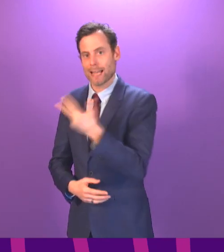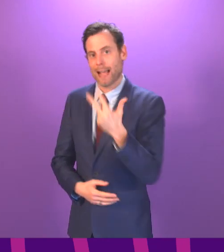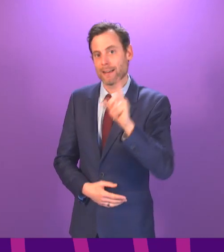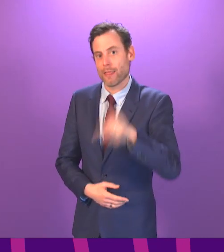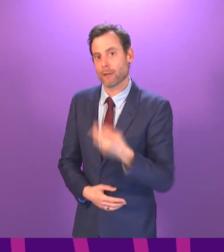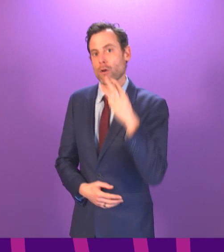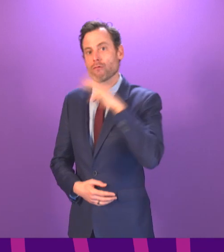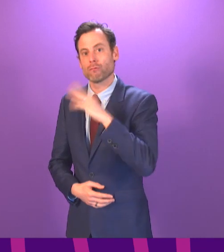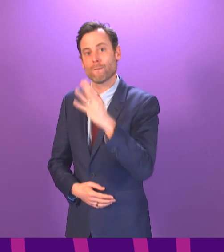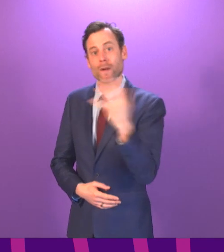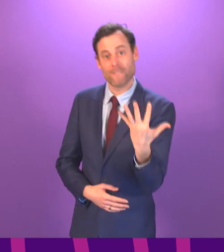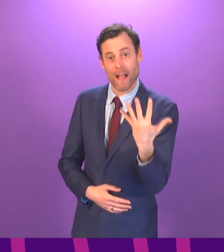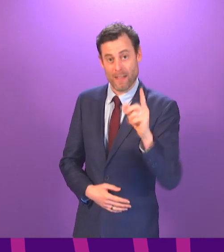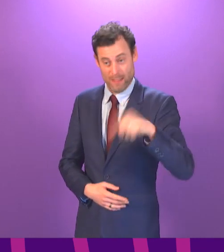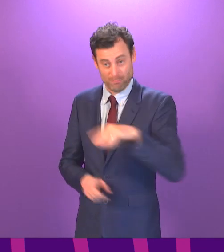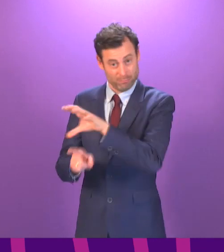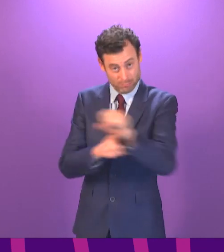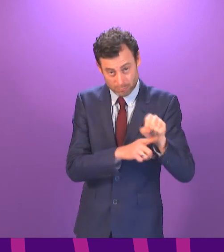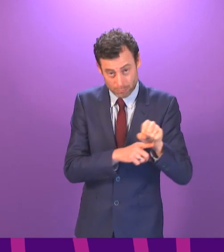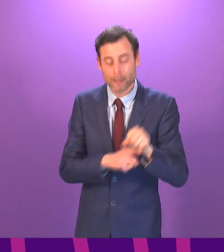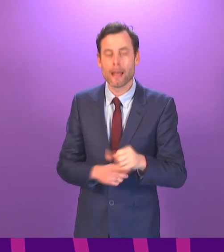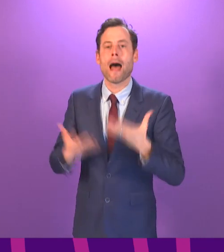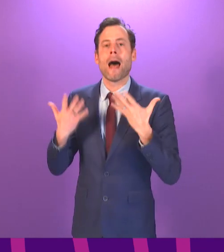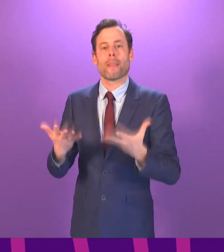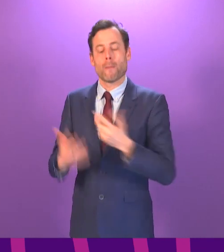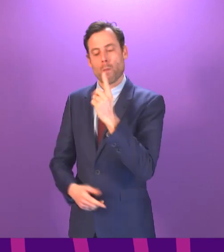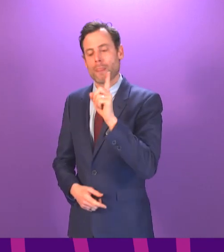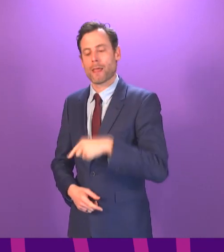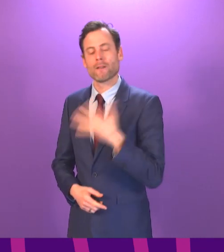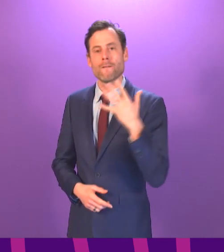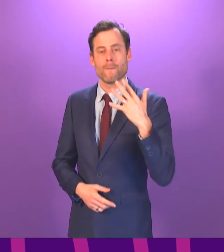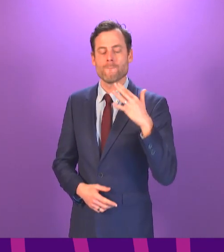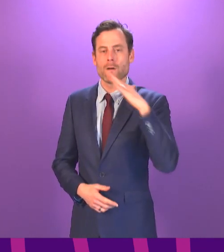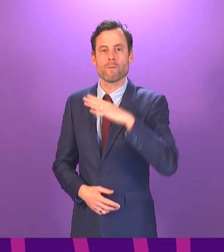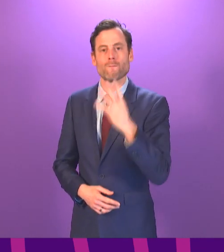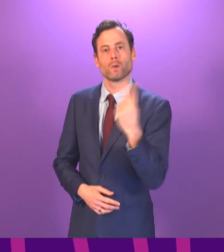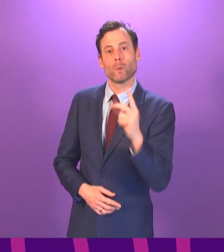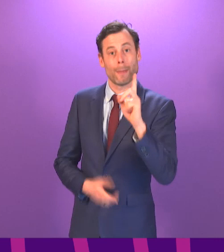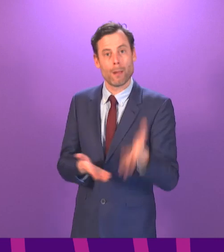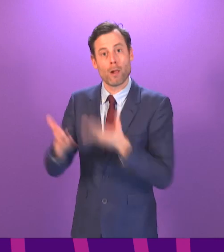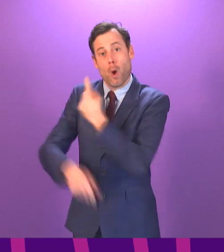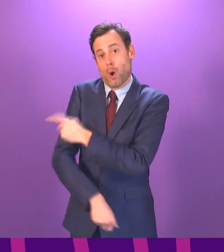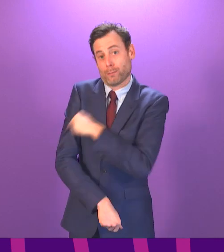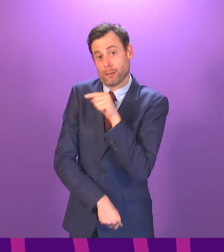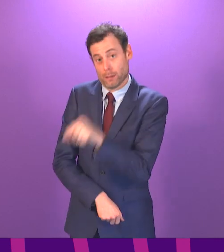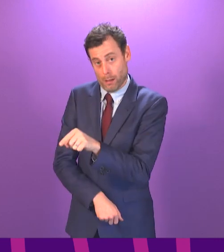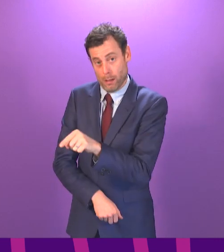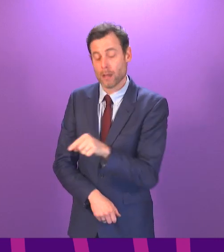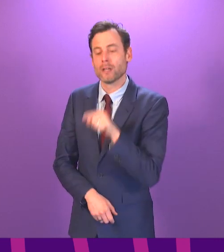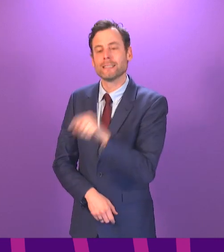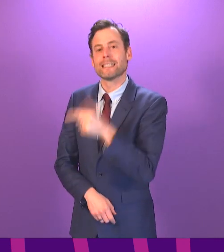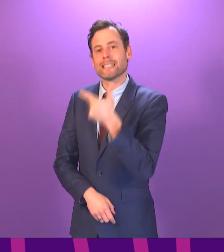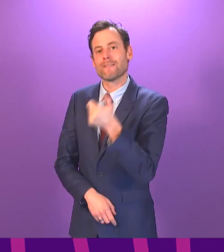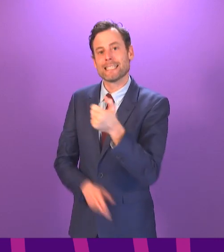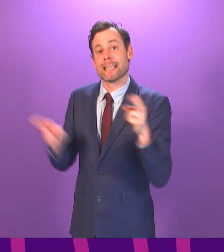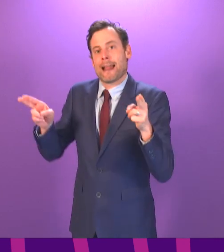,345. Currently, there are 1,542 people in hospital. That is 76 fewer